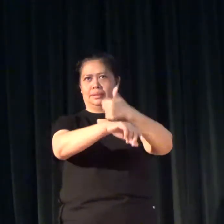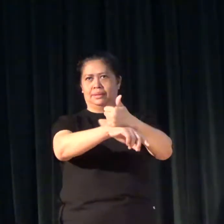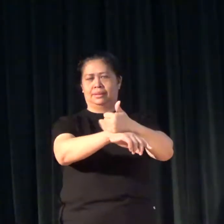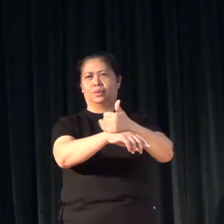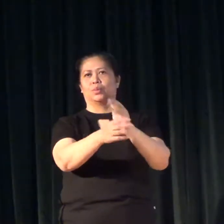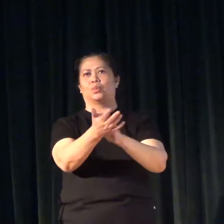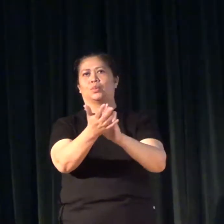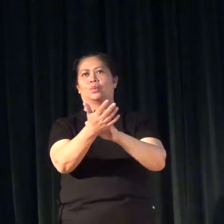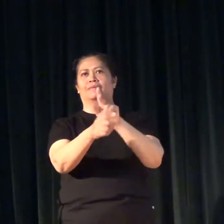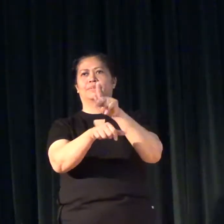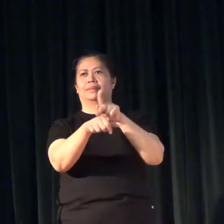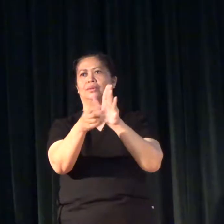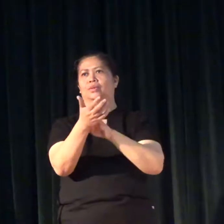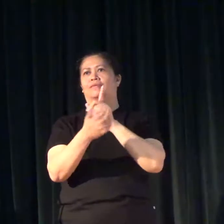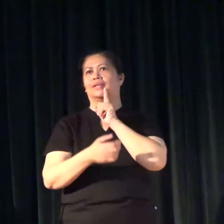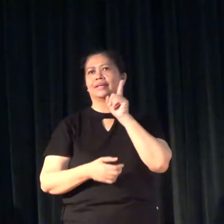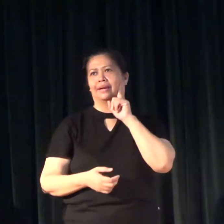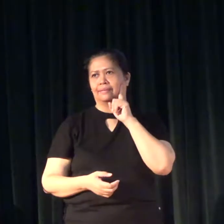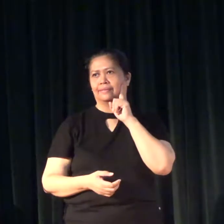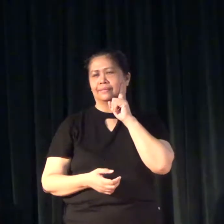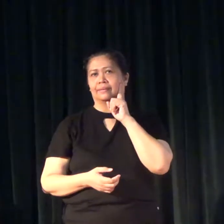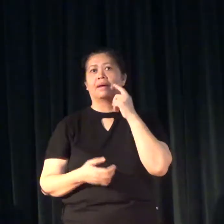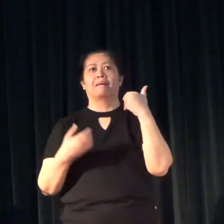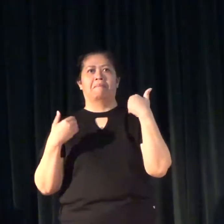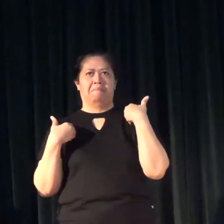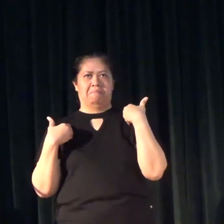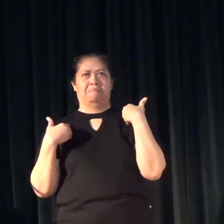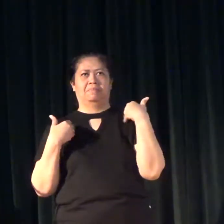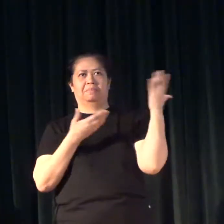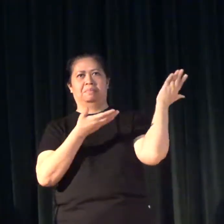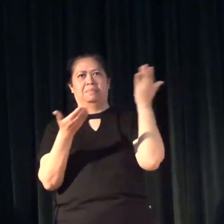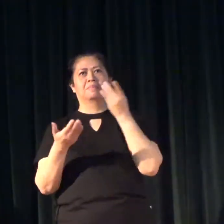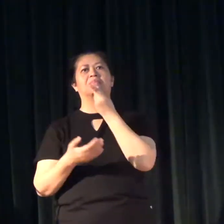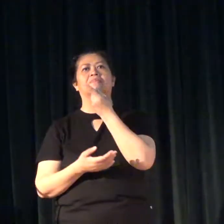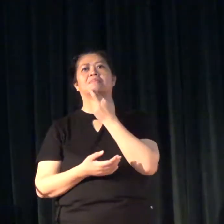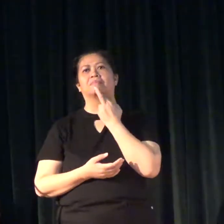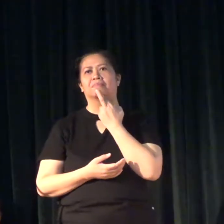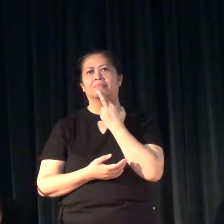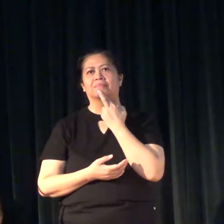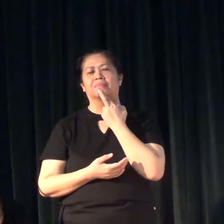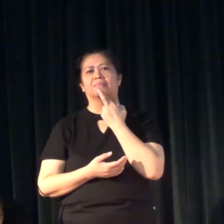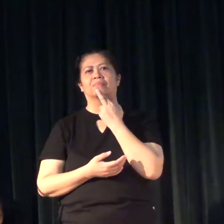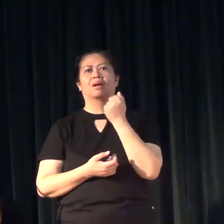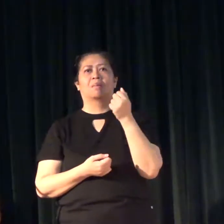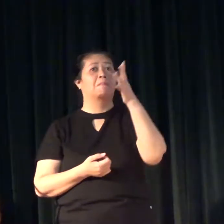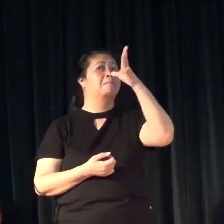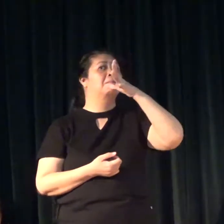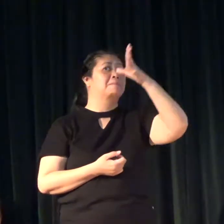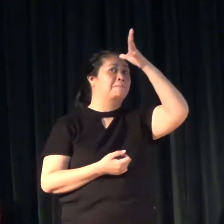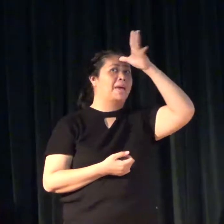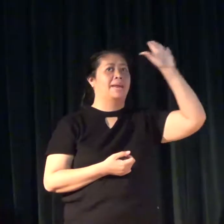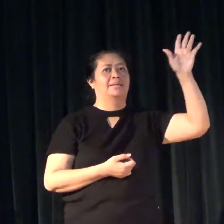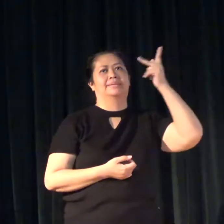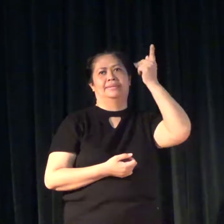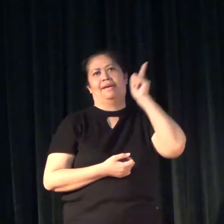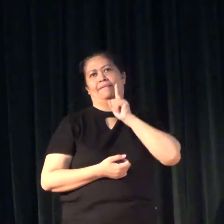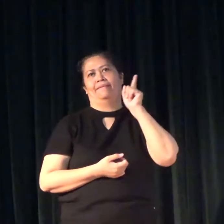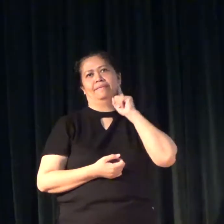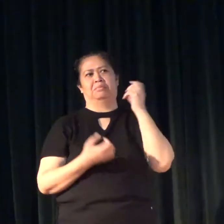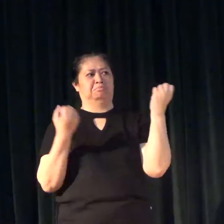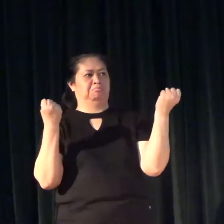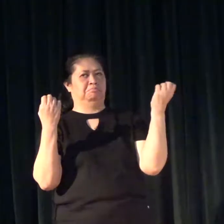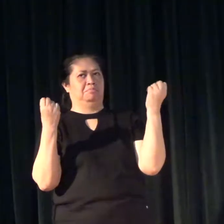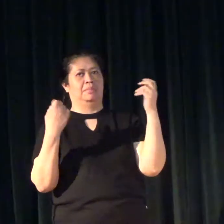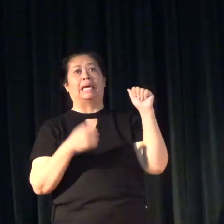they established the Philippine School for the Deaf, you had the Light Ries, whose parents were deaf, who were